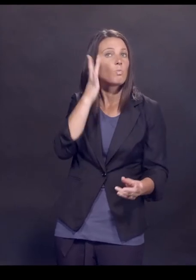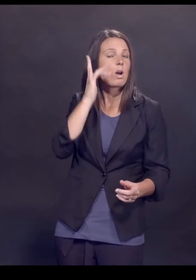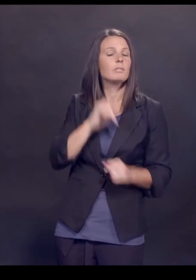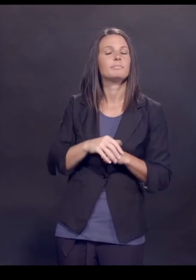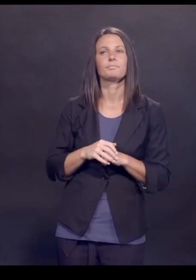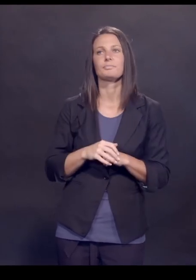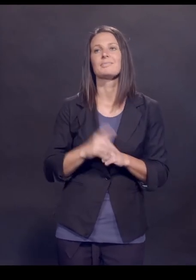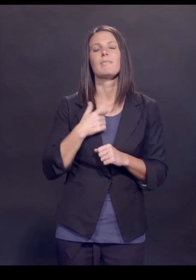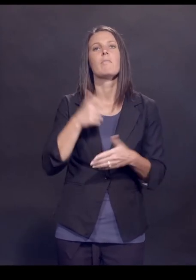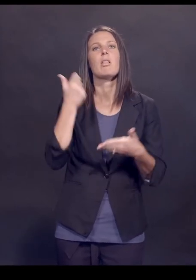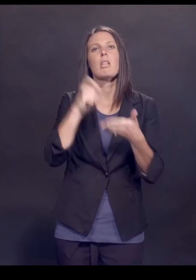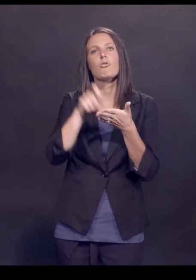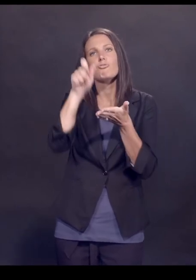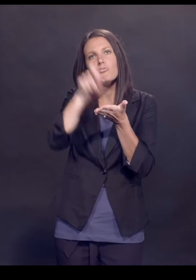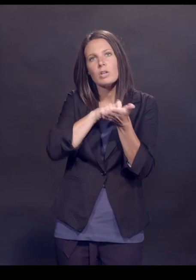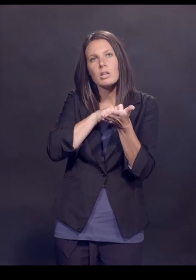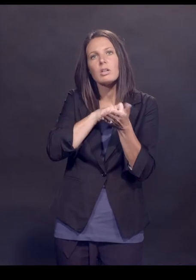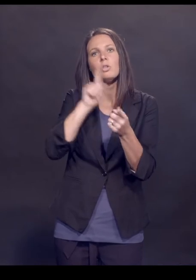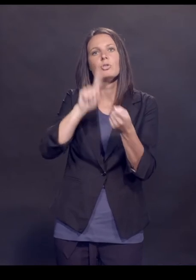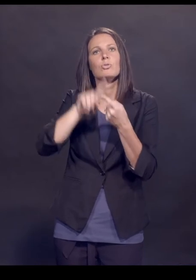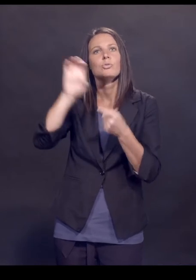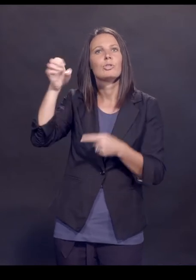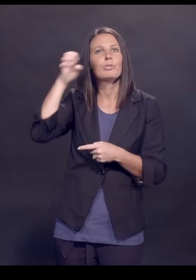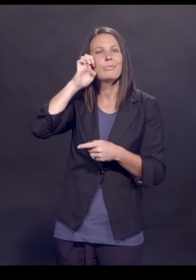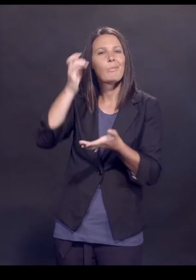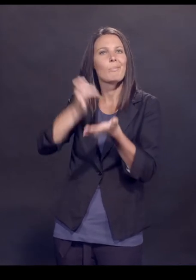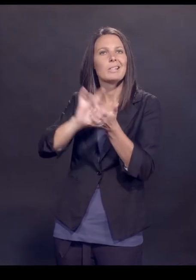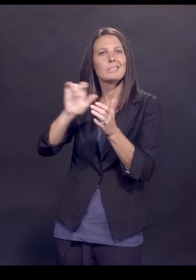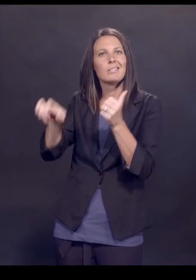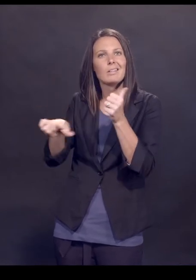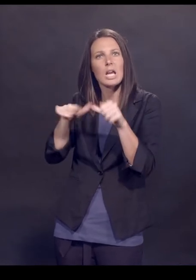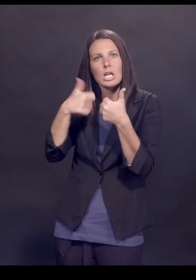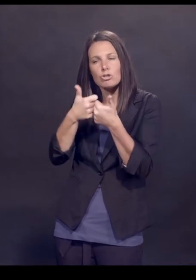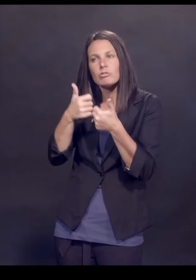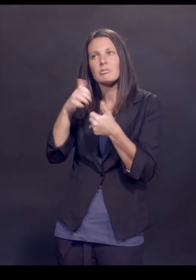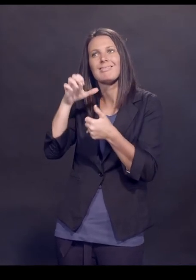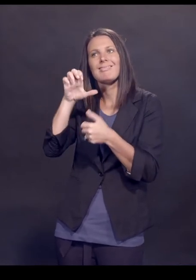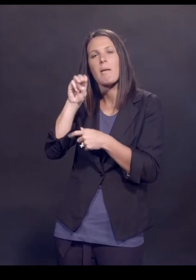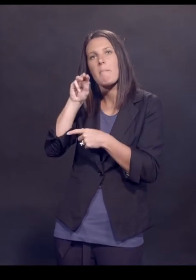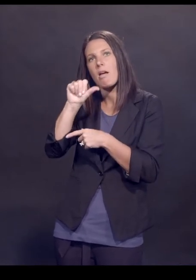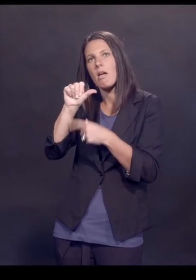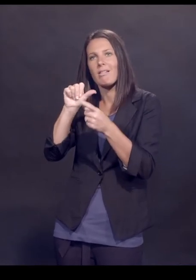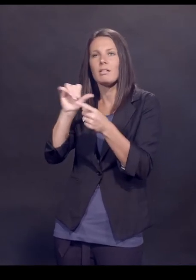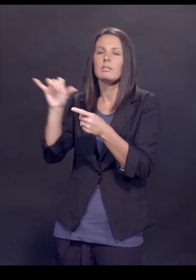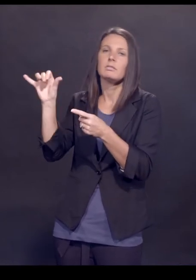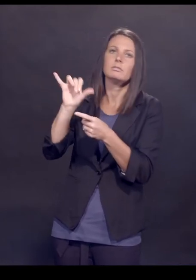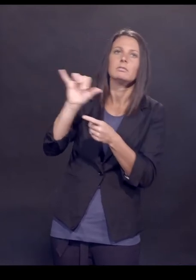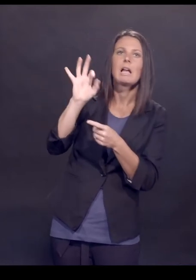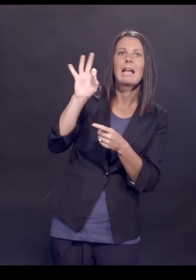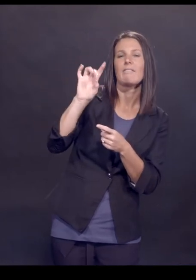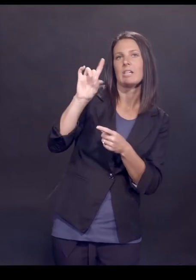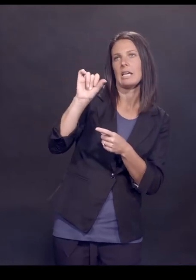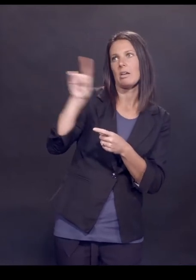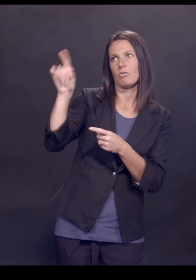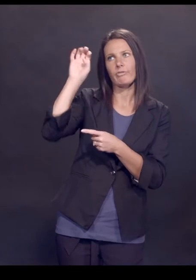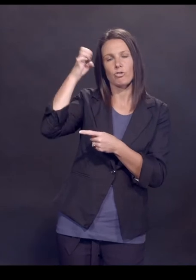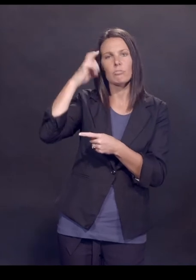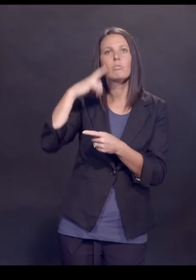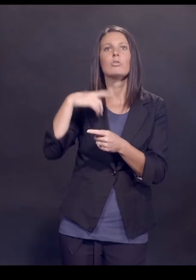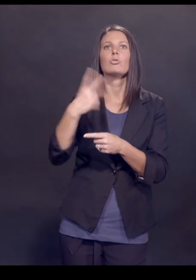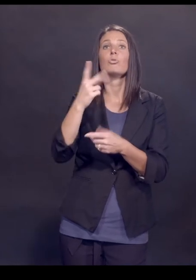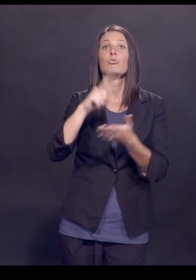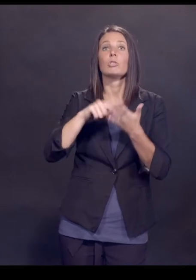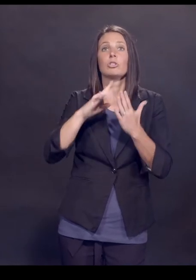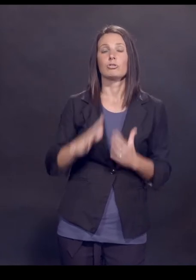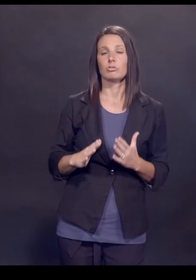a letter written to something called the European Medicines Agency or EMA, which is essentially the FDA equivalent in Europe. It was written by two